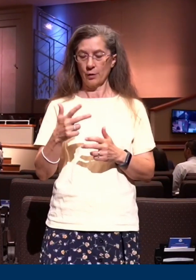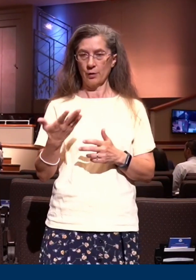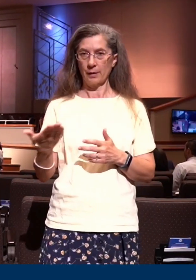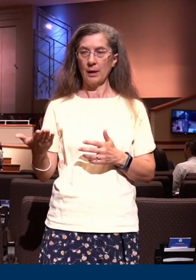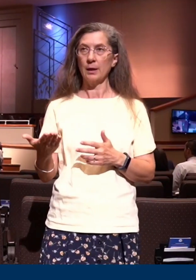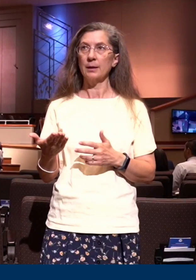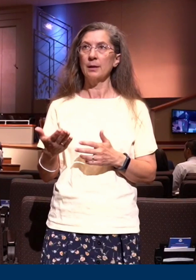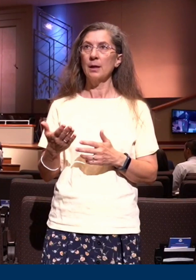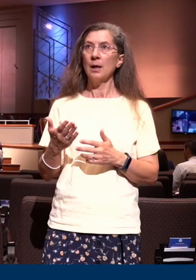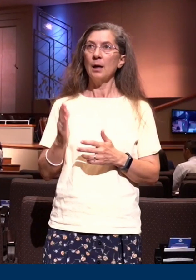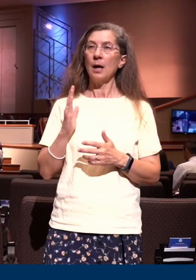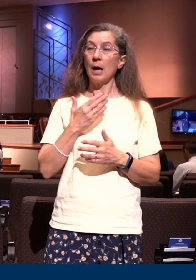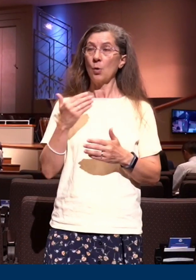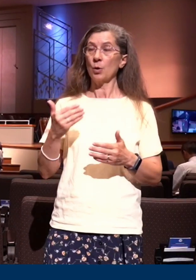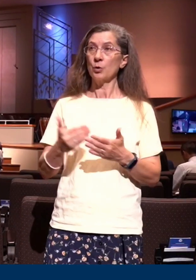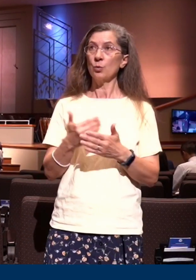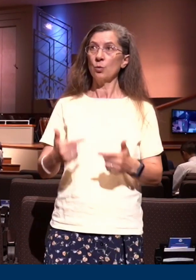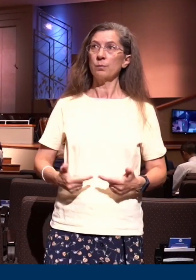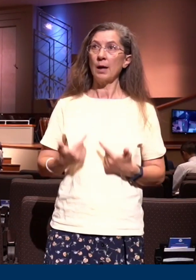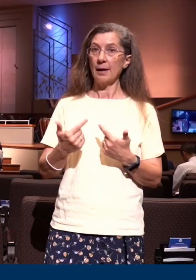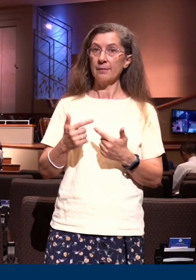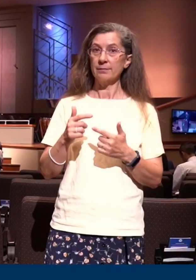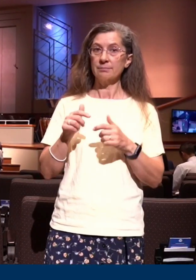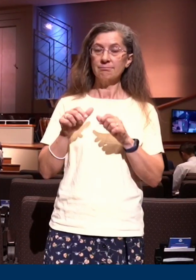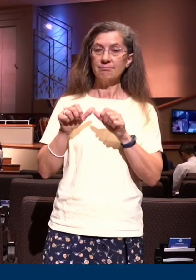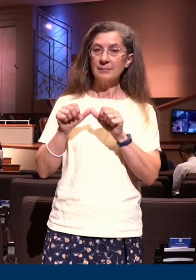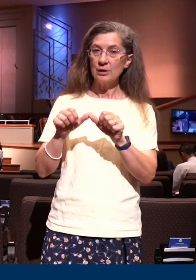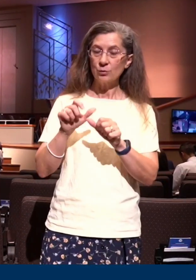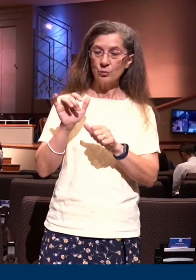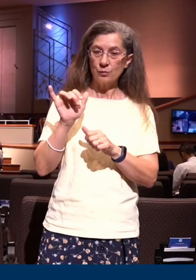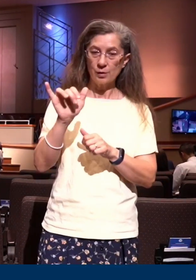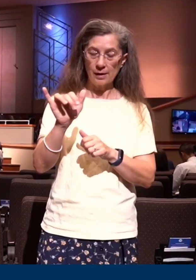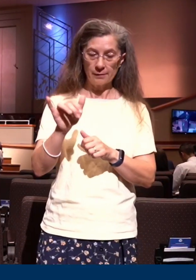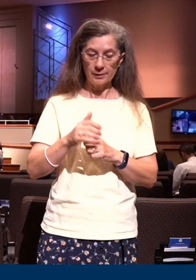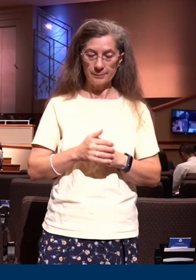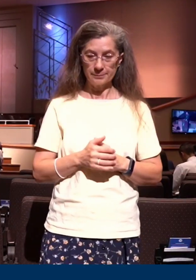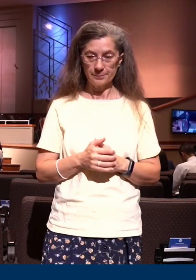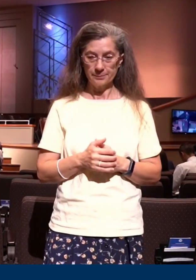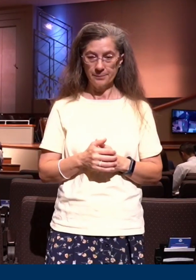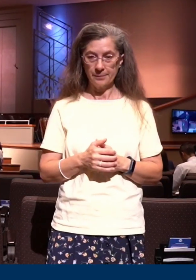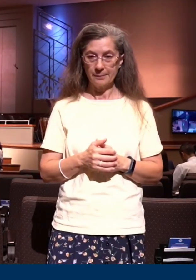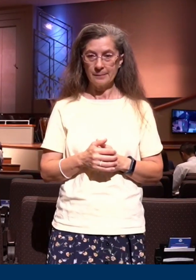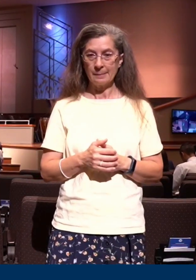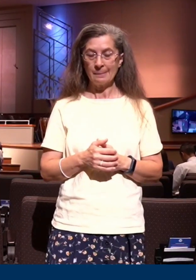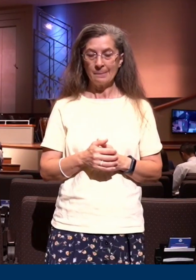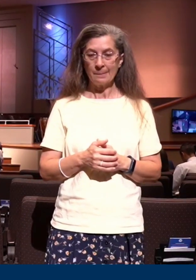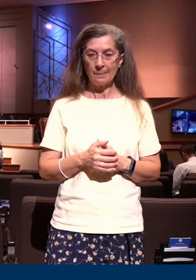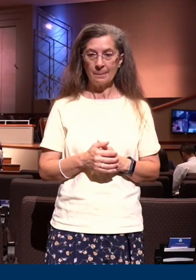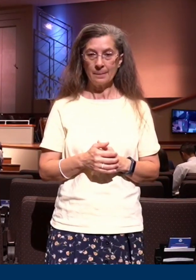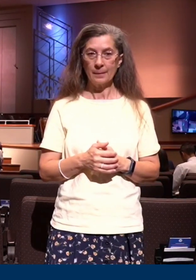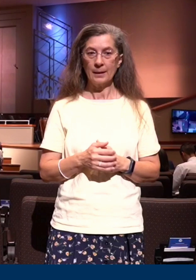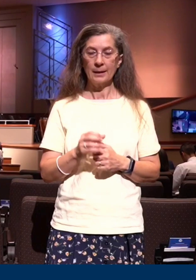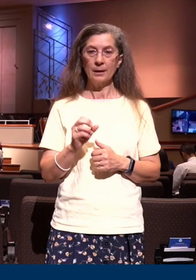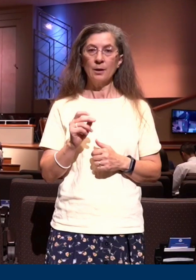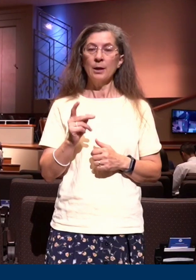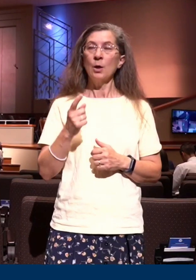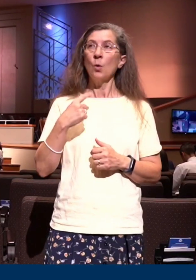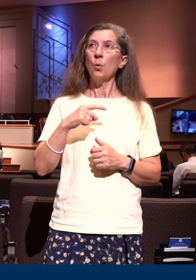at verse 8. Now, if we be dead with Christ, we believe that we shall also live with Him, knowing